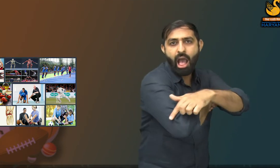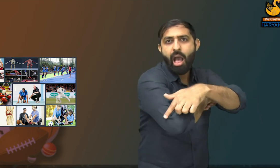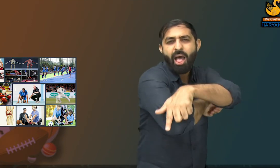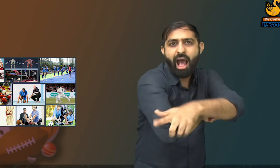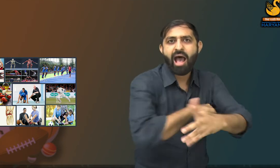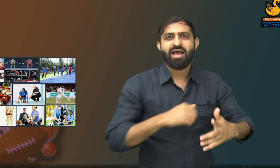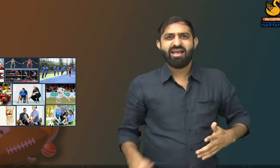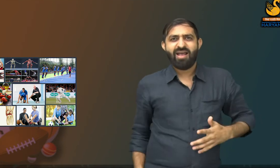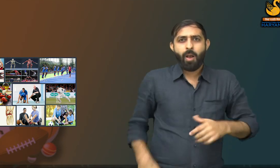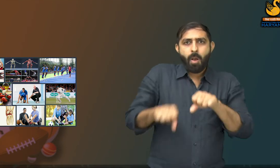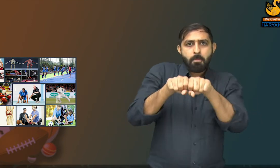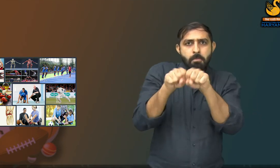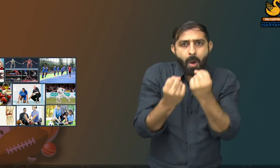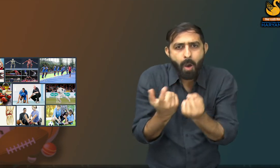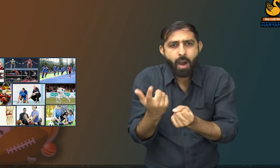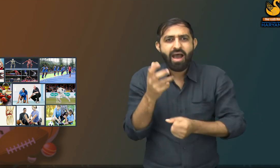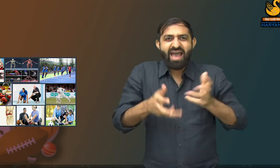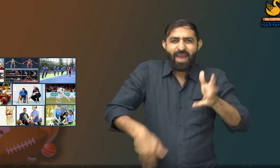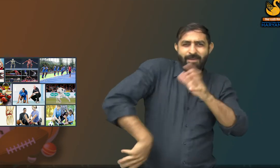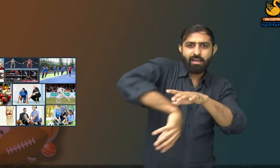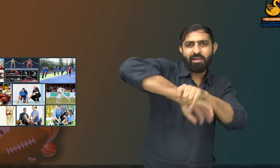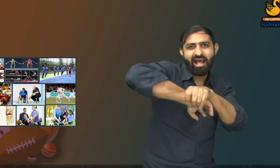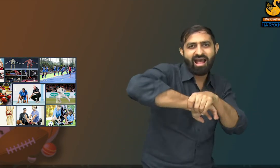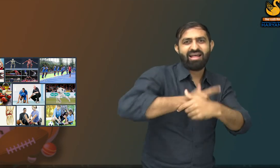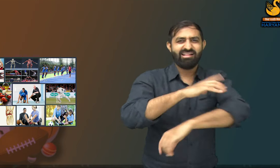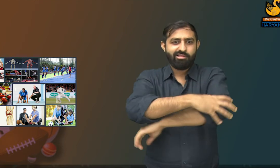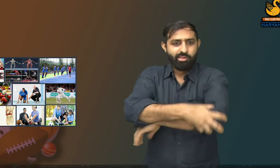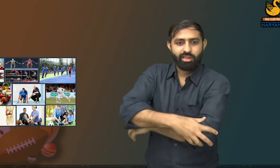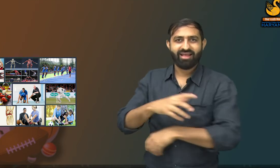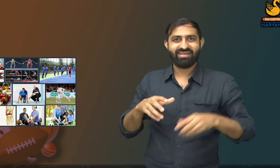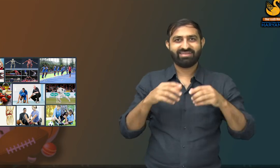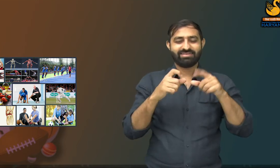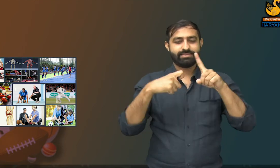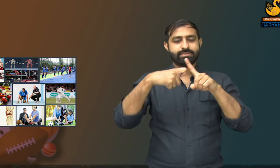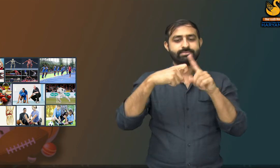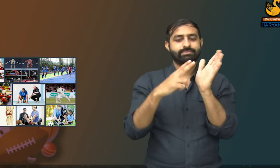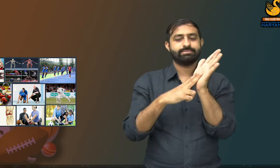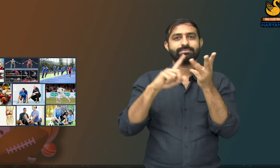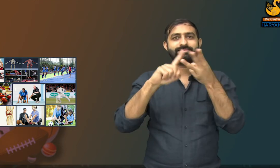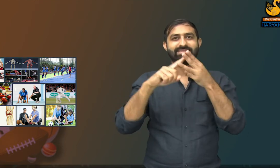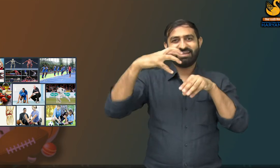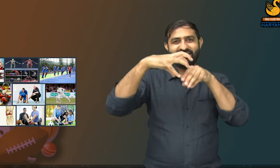players get injured while playing. They get hurt by fractures, tennis elbow, knee injuries